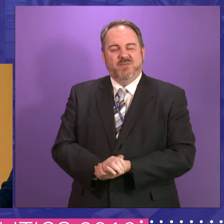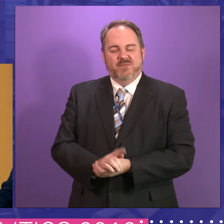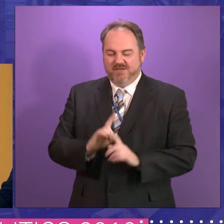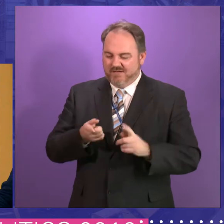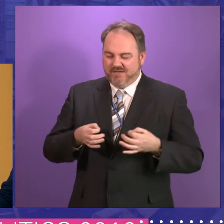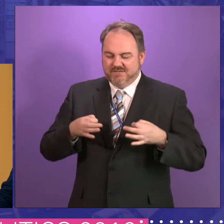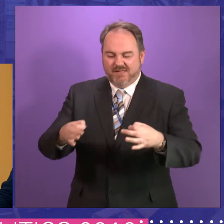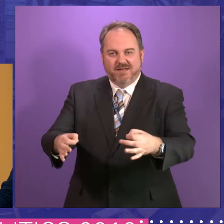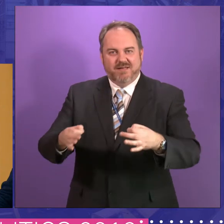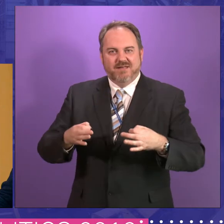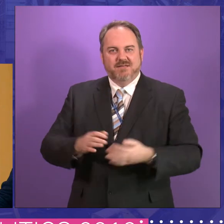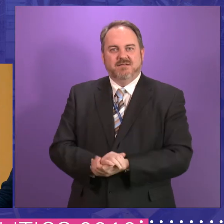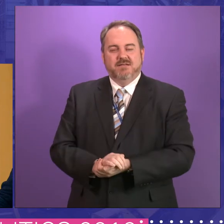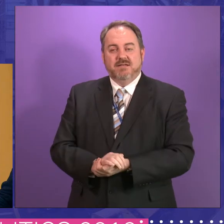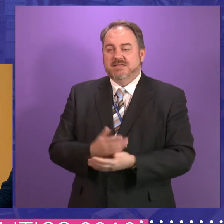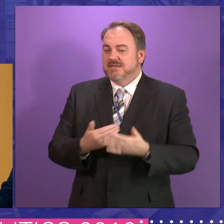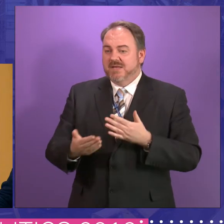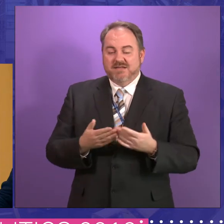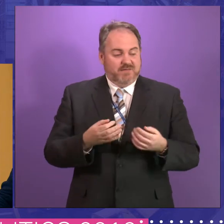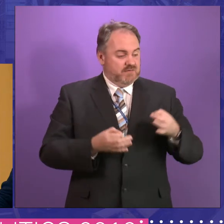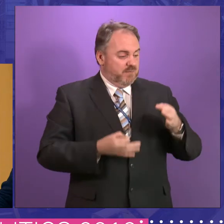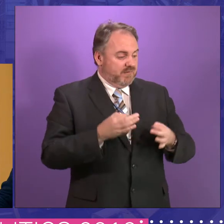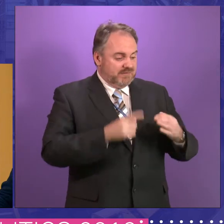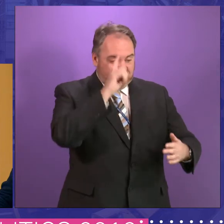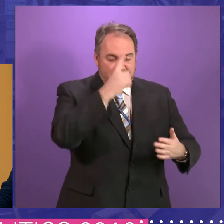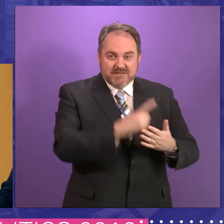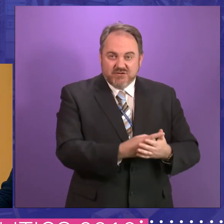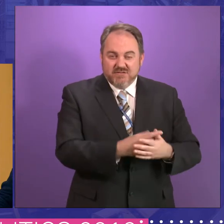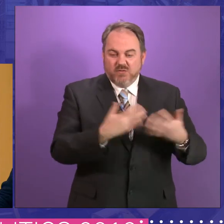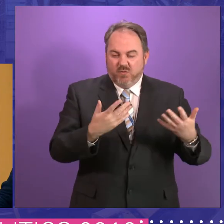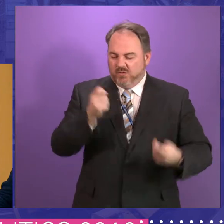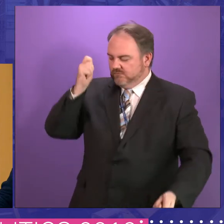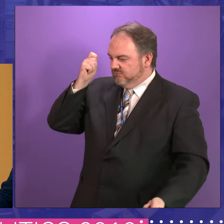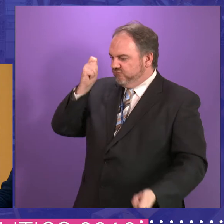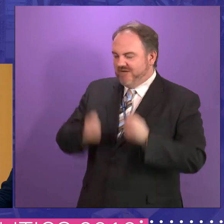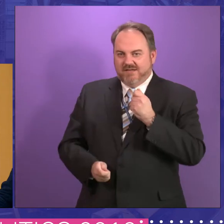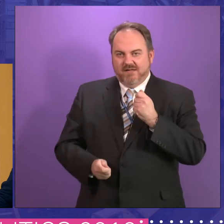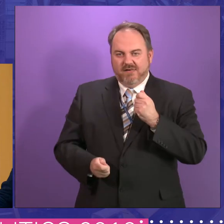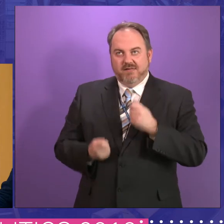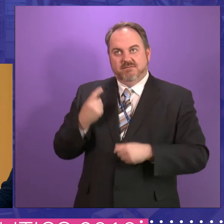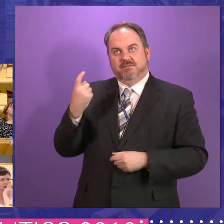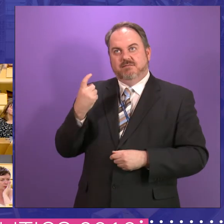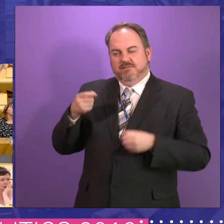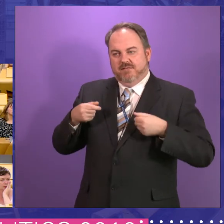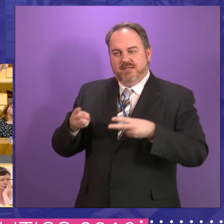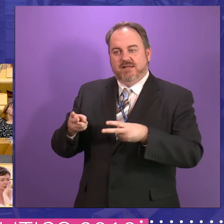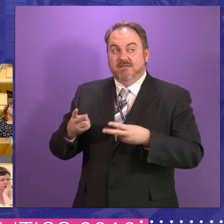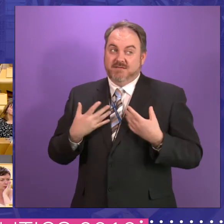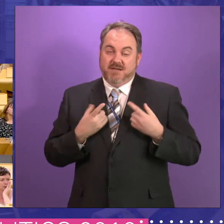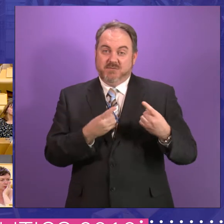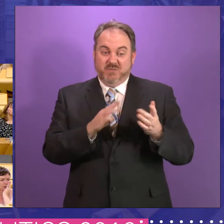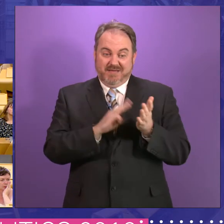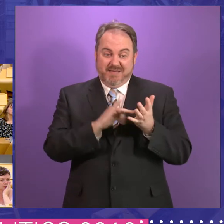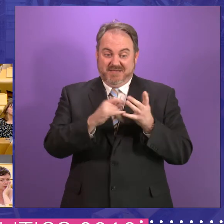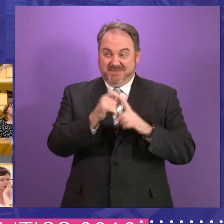with. Now, whether that's political will, whether it's different types of policy, whether it's radical thinking, that is for the MSPs